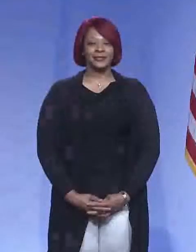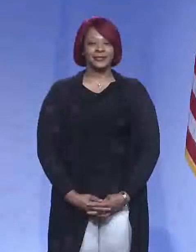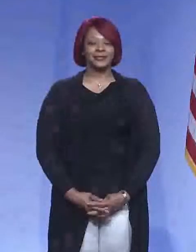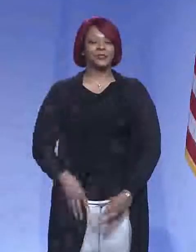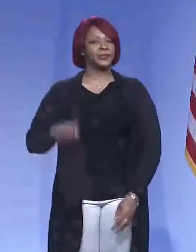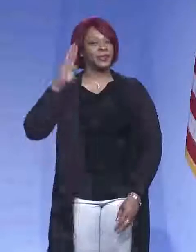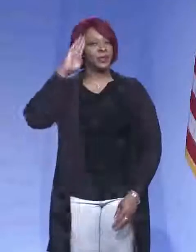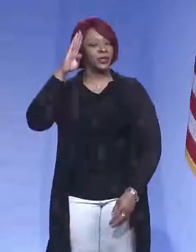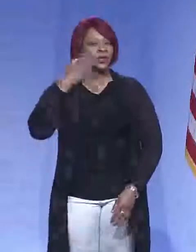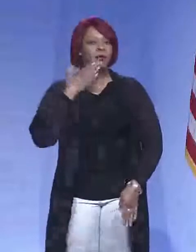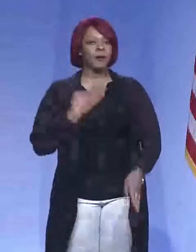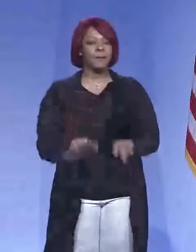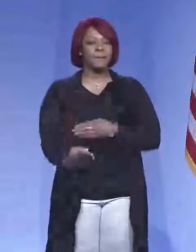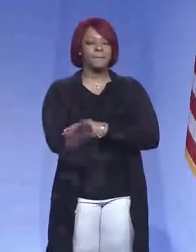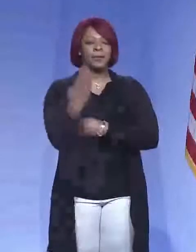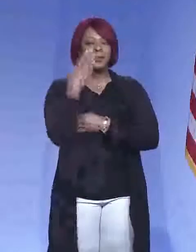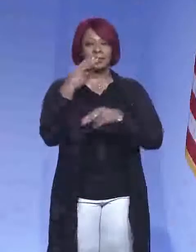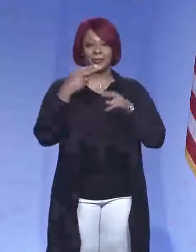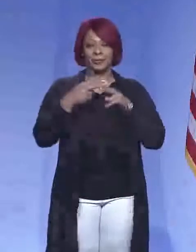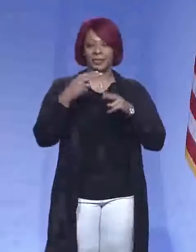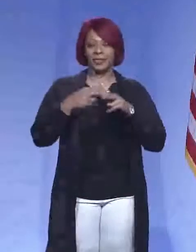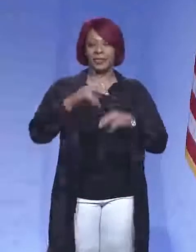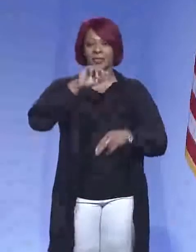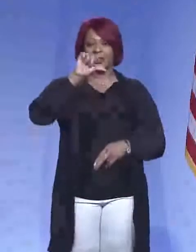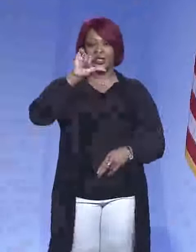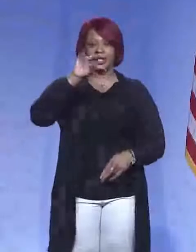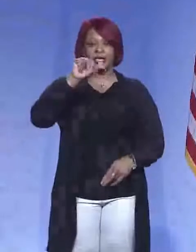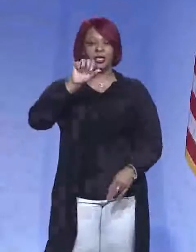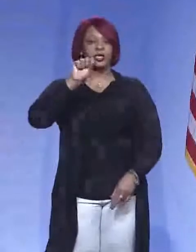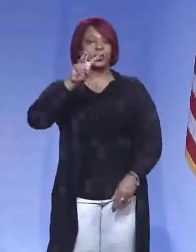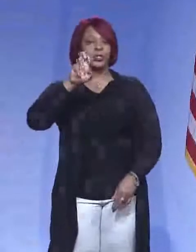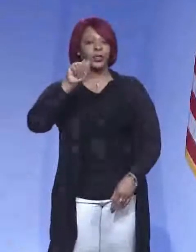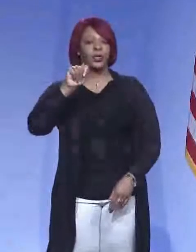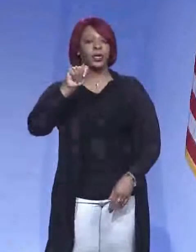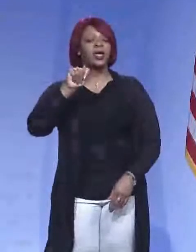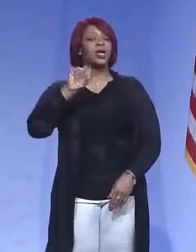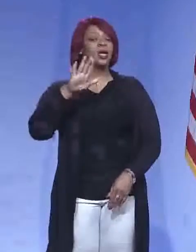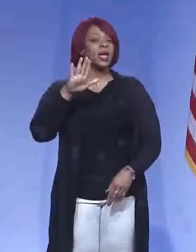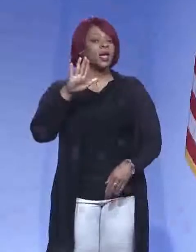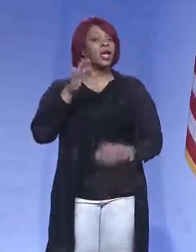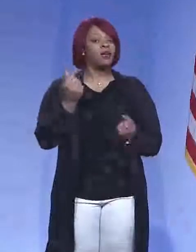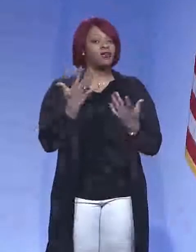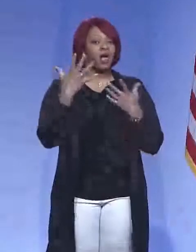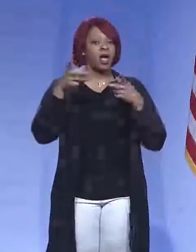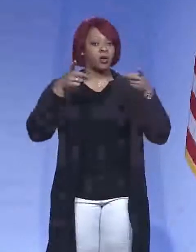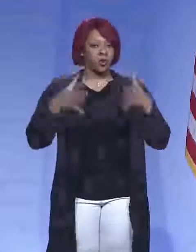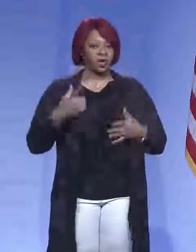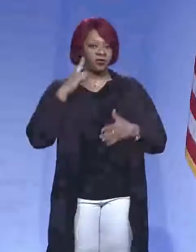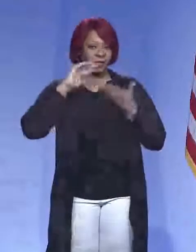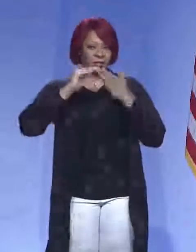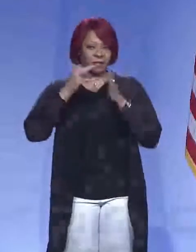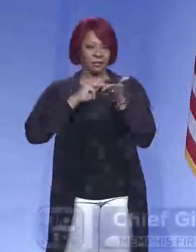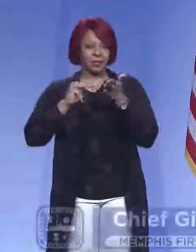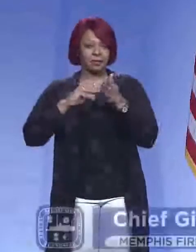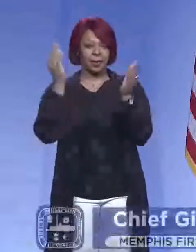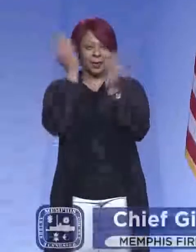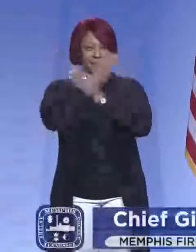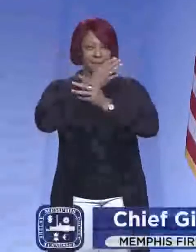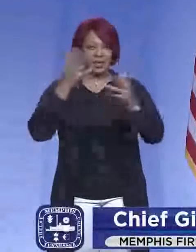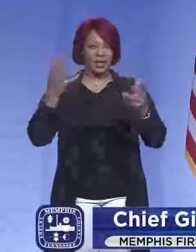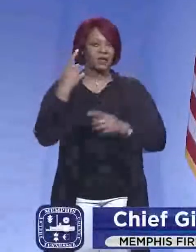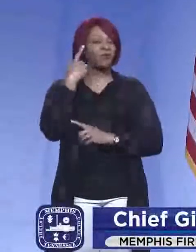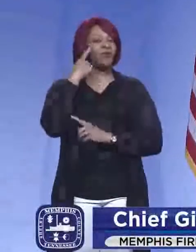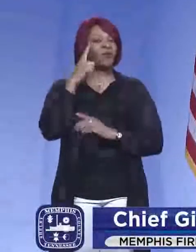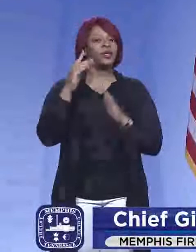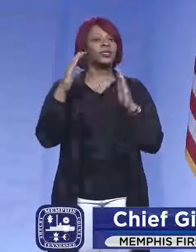Hey, good morning. My name is Gina Sweat. I am the fire director for the city of Memphis, and I'll be giving the update for the